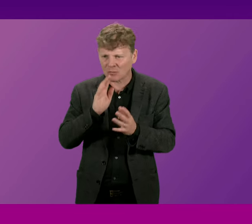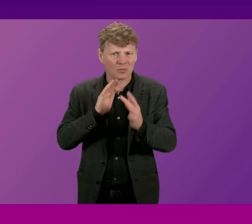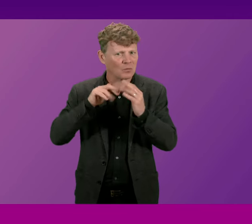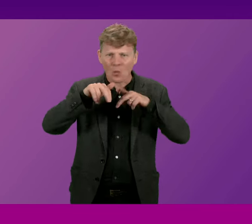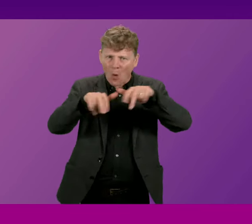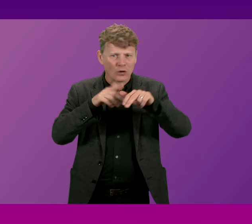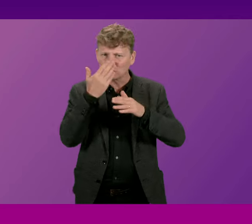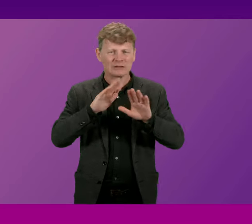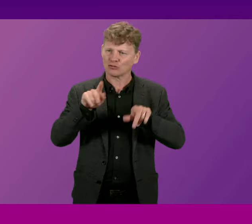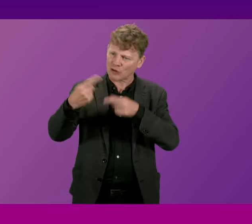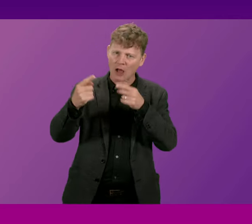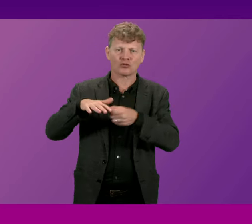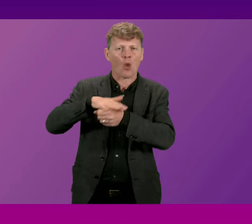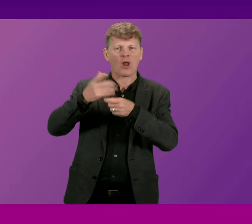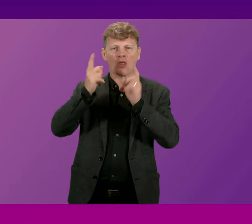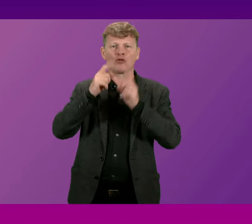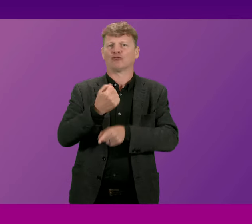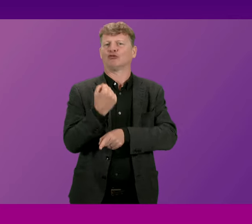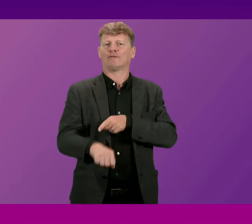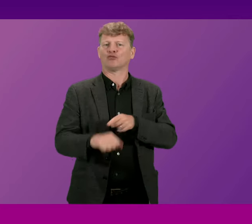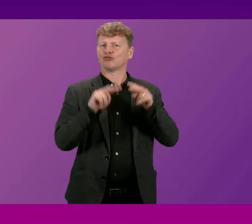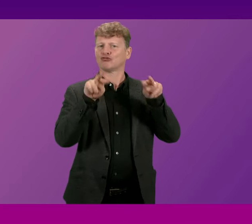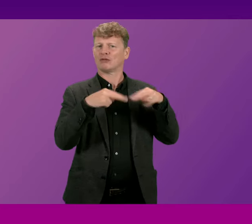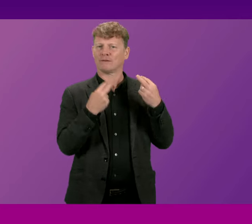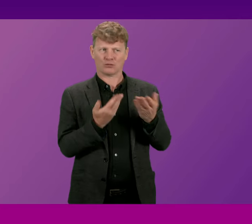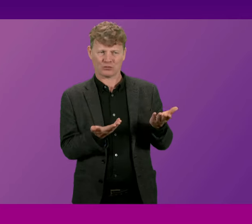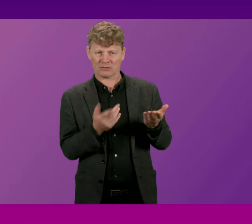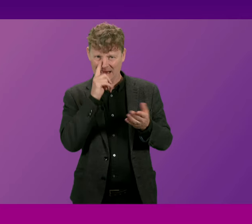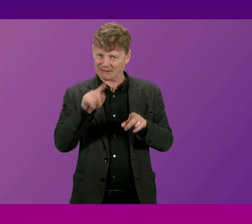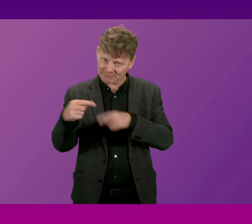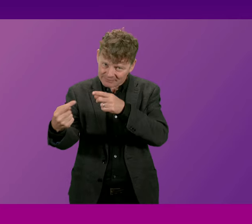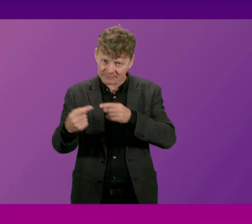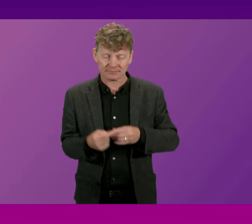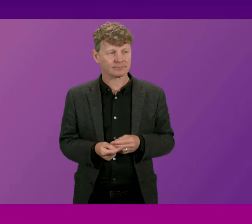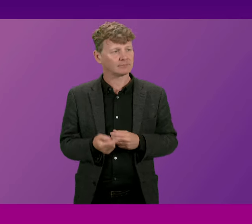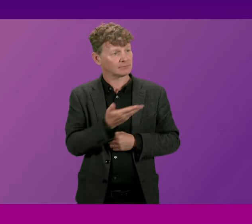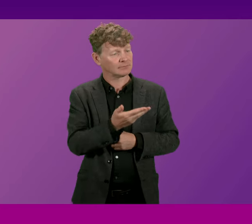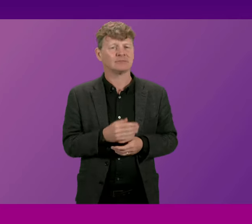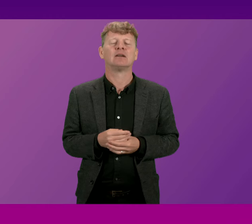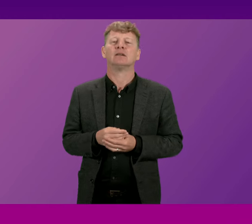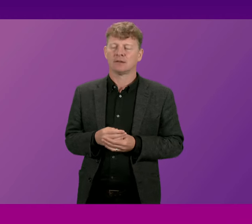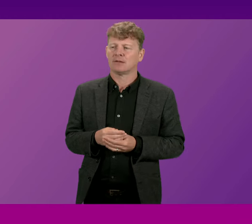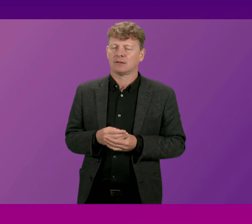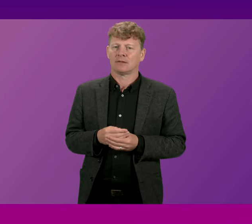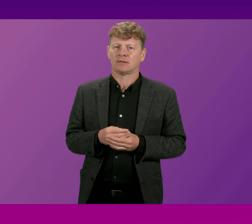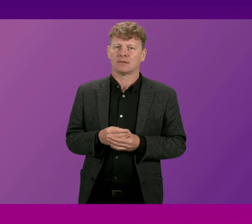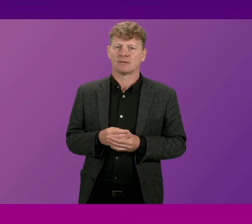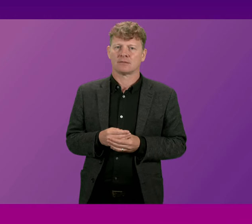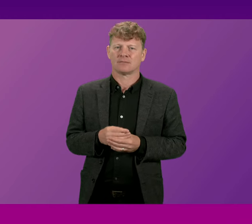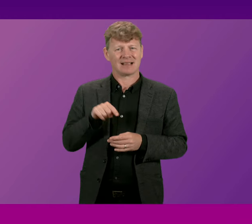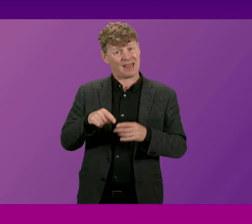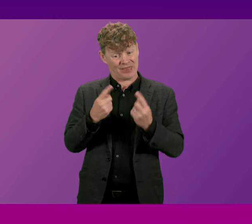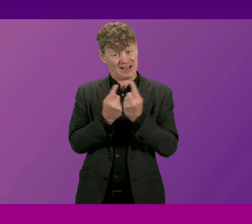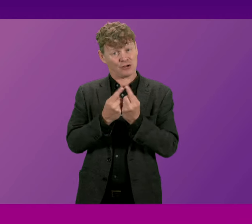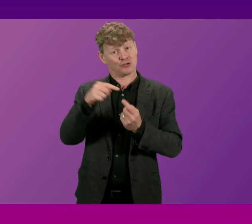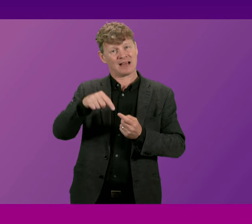authorities refusal to review these walking routes First Minister President Officer the issues at stake here